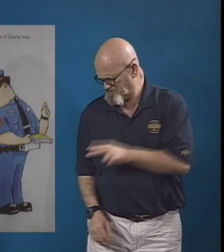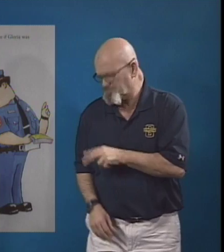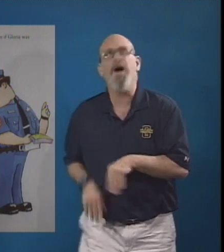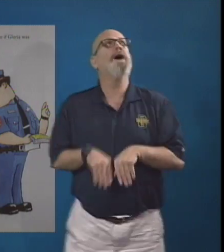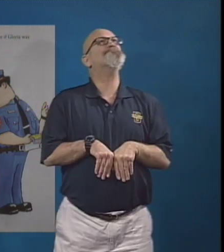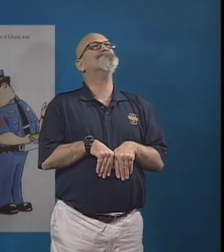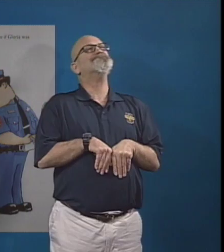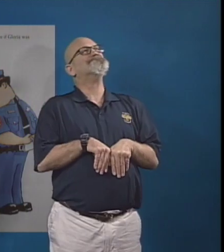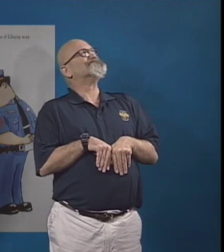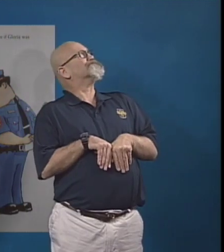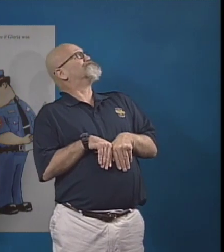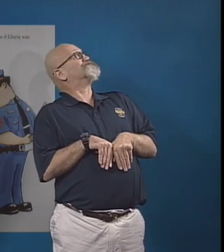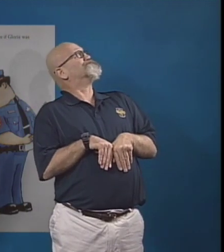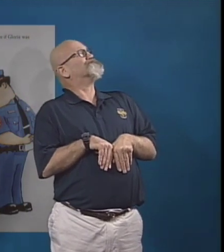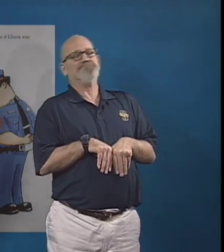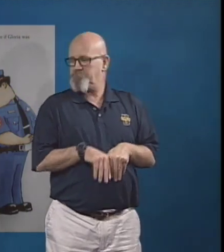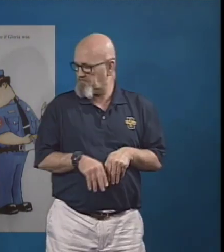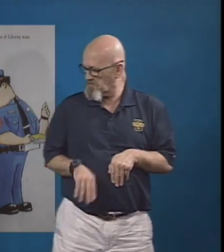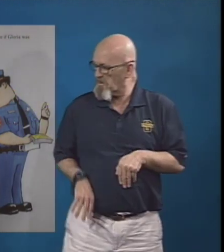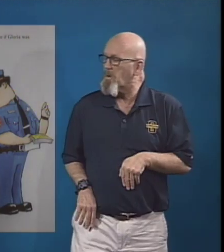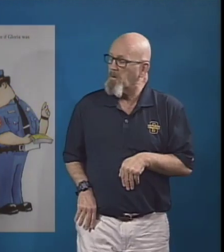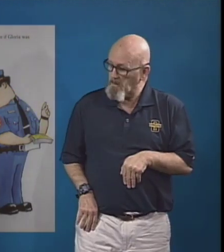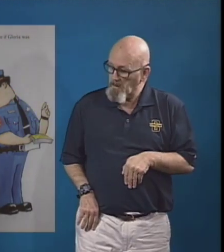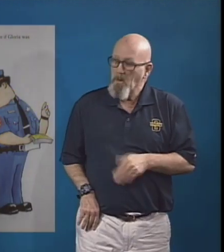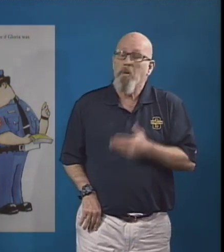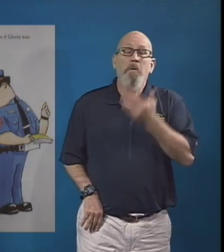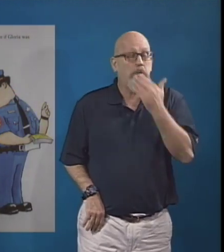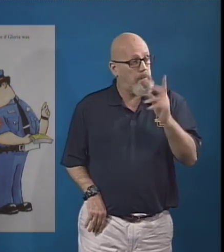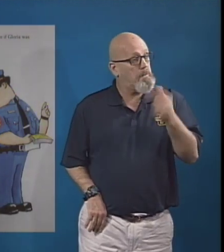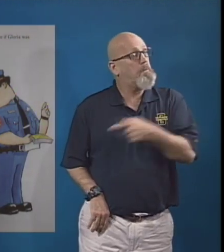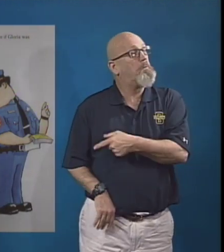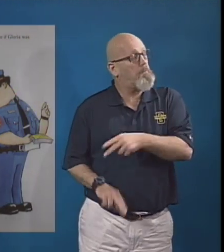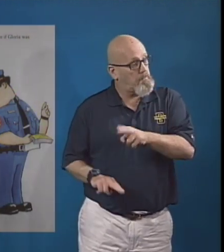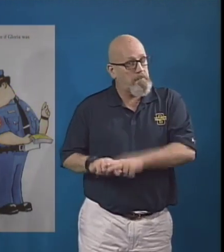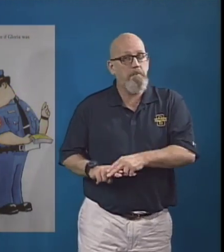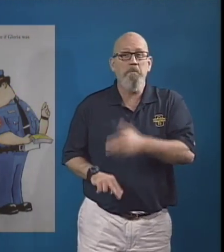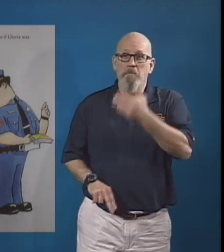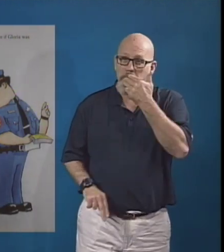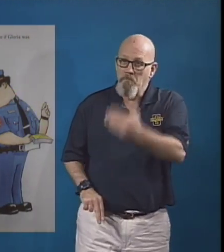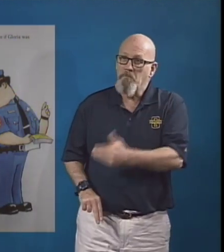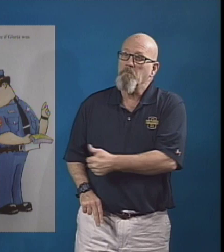Officer Buckle checked to see if Gloria was sitting at attention. And she was.